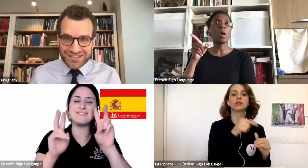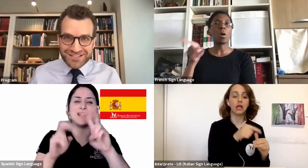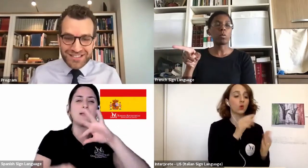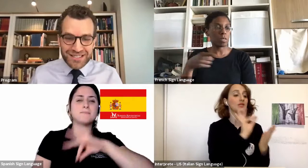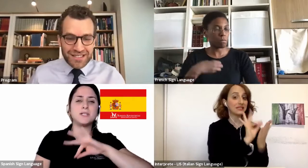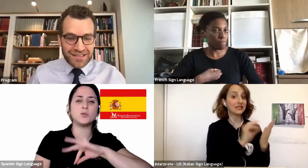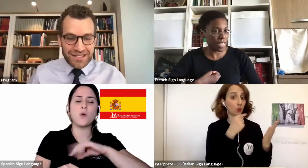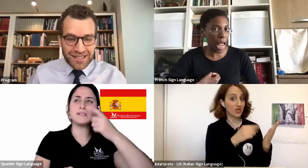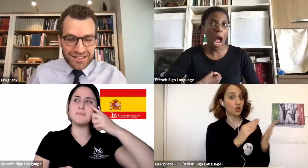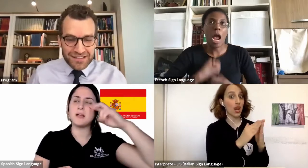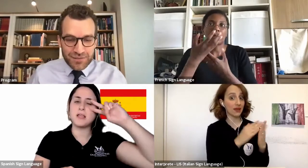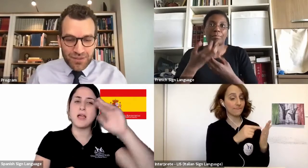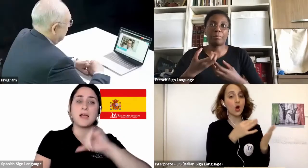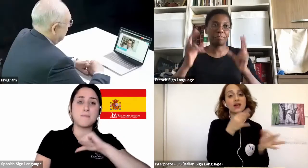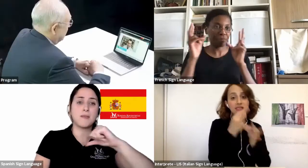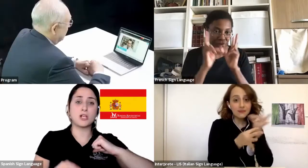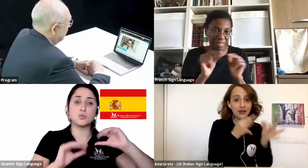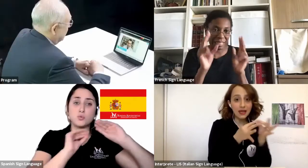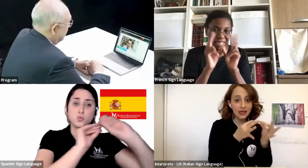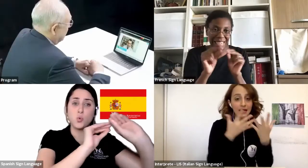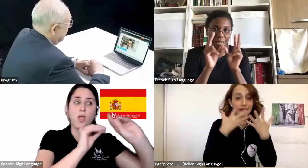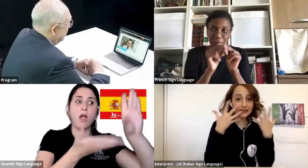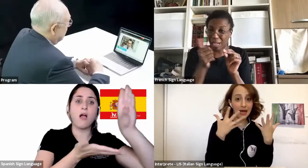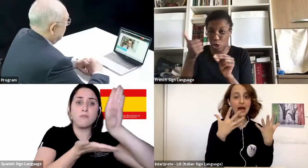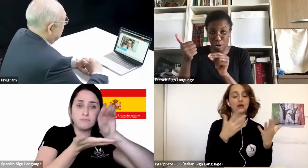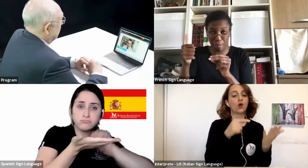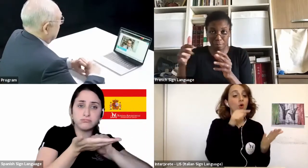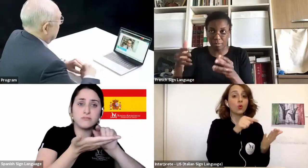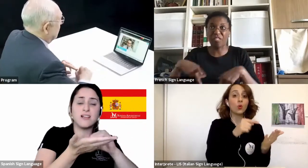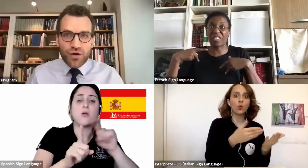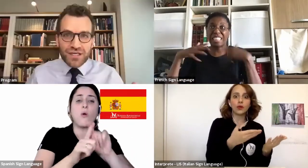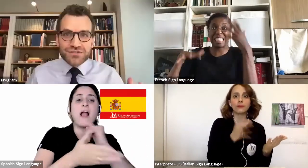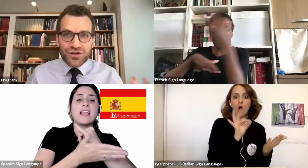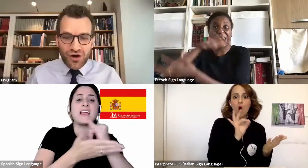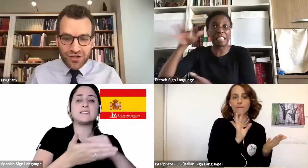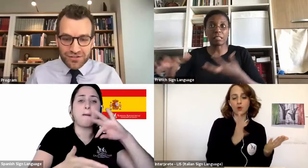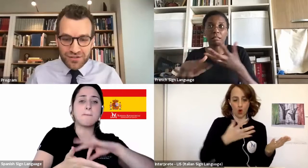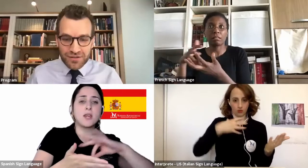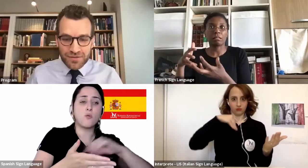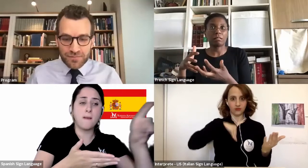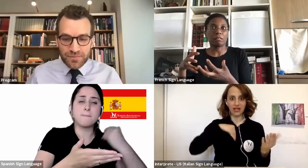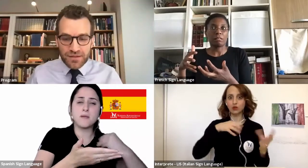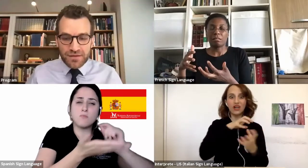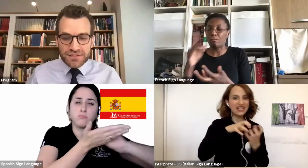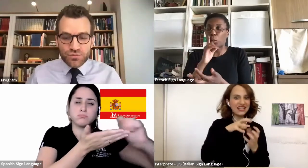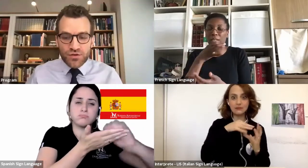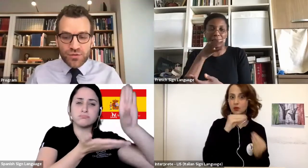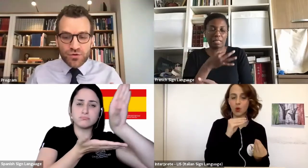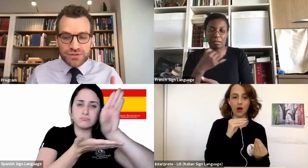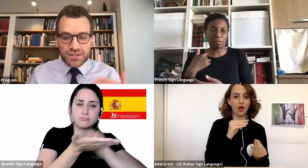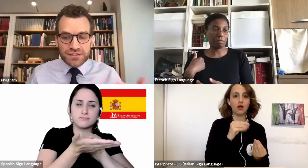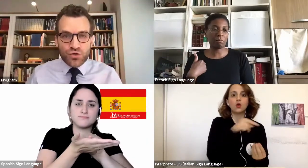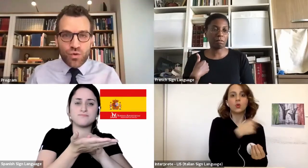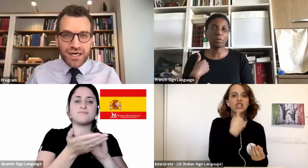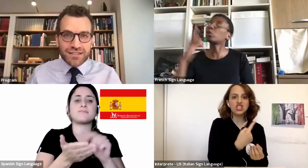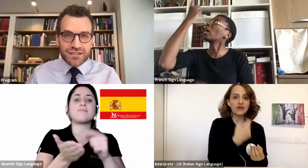crisis in that. And in the beginning of the book, he says, meanwhile, where is God? This is one of the